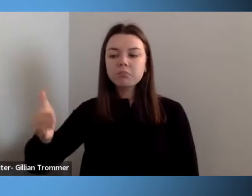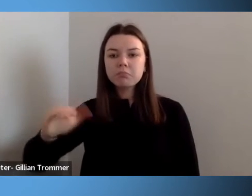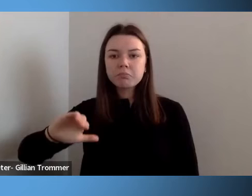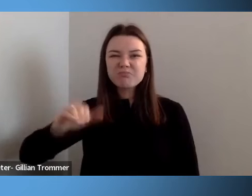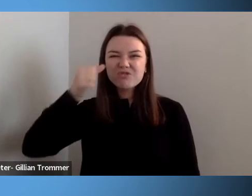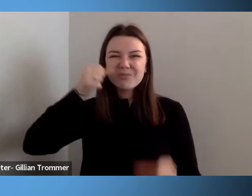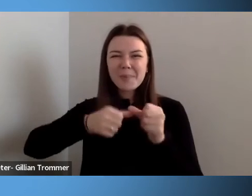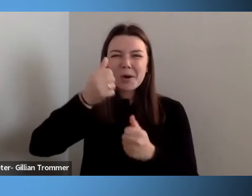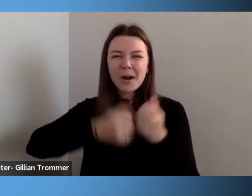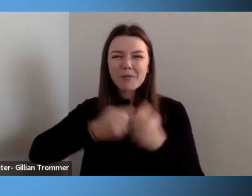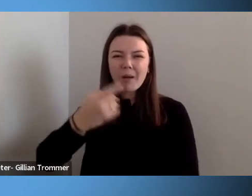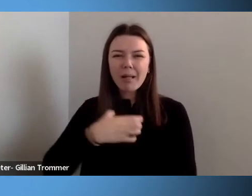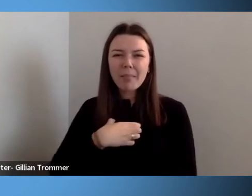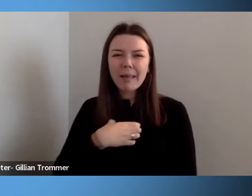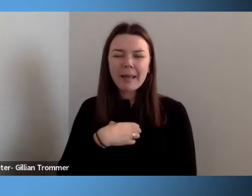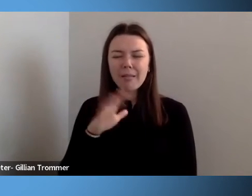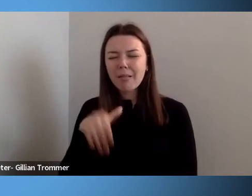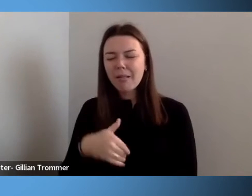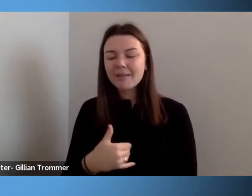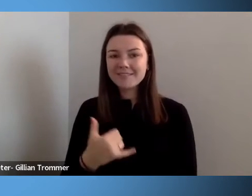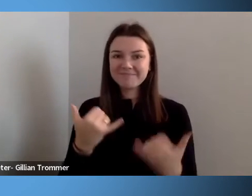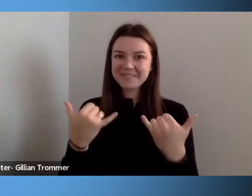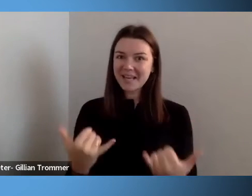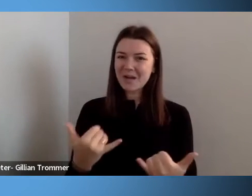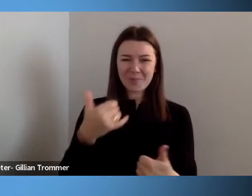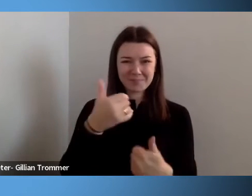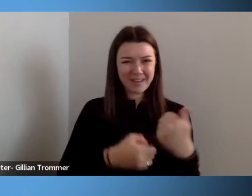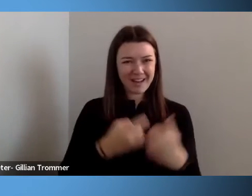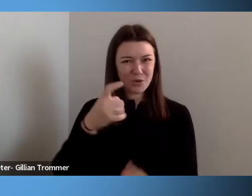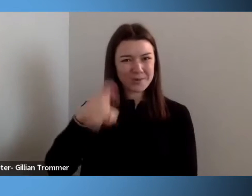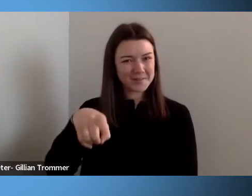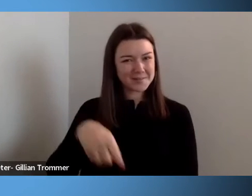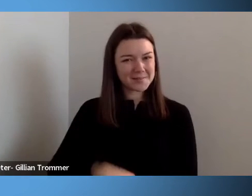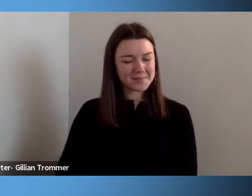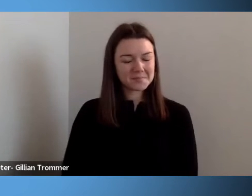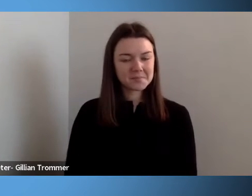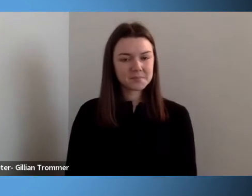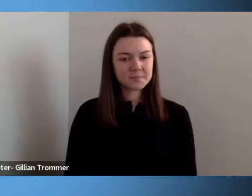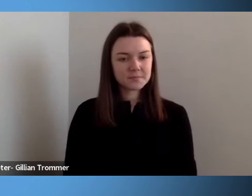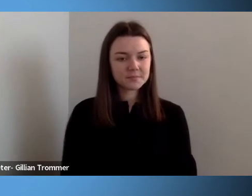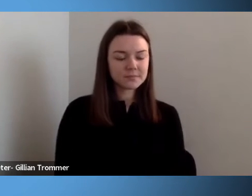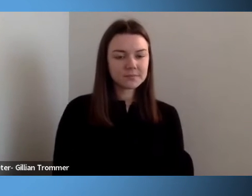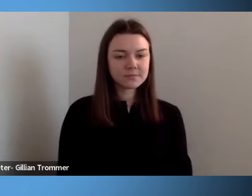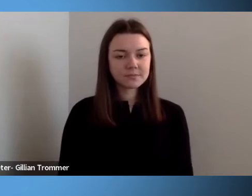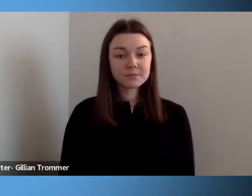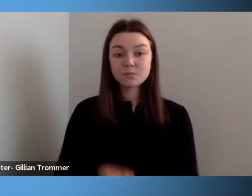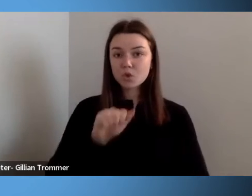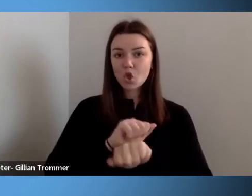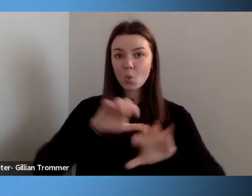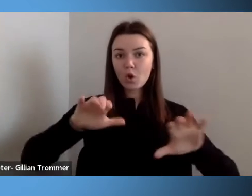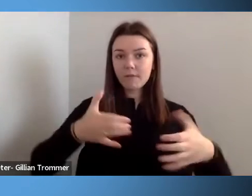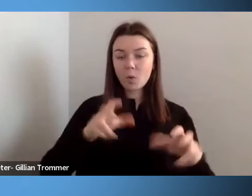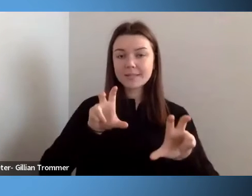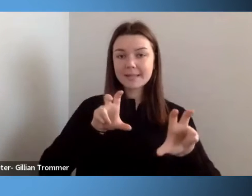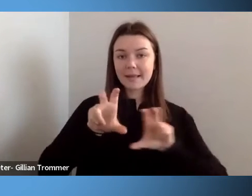now none of us can live without them. The workforce investment opportunity act of